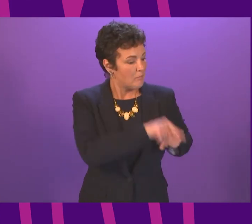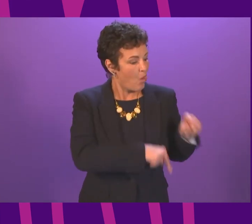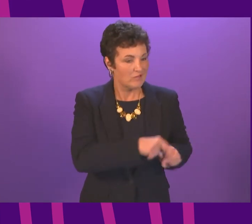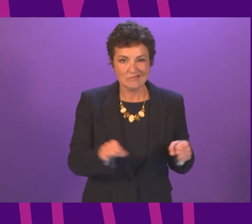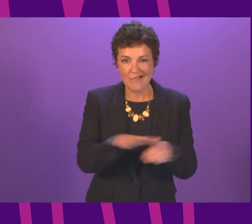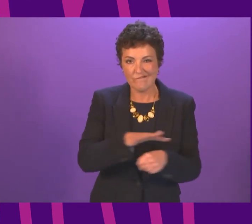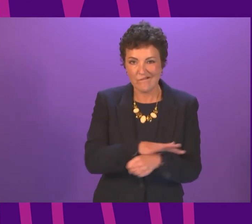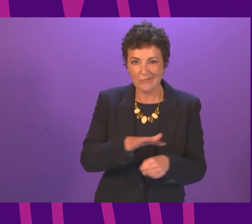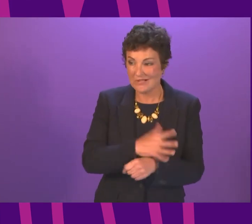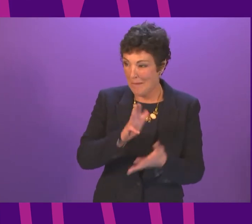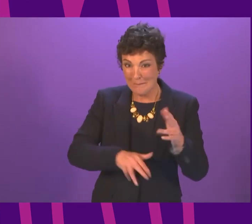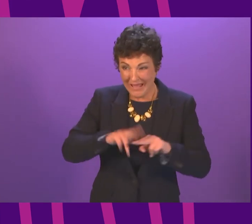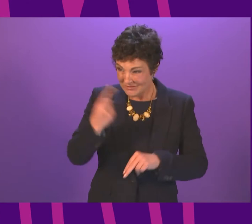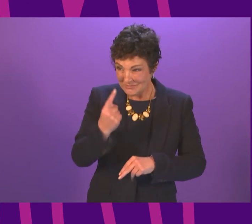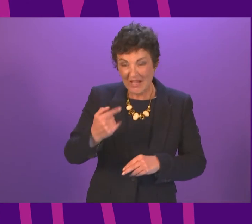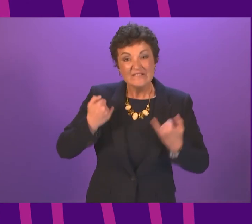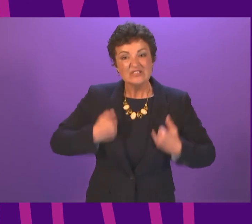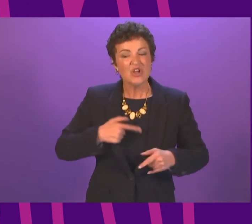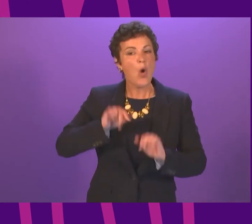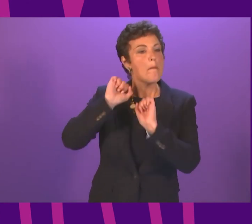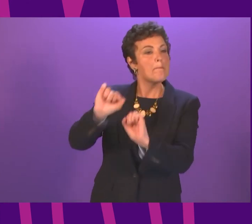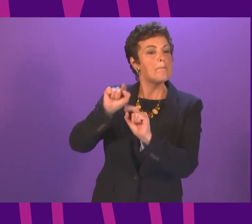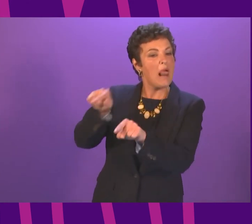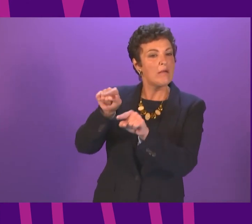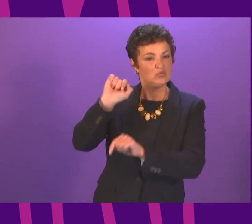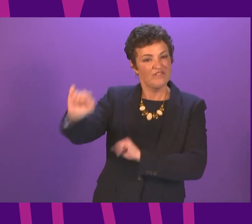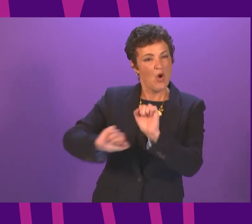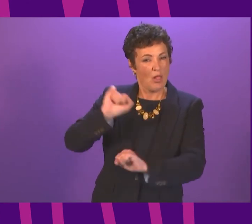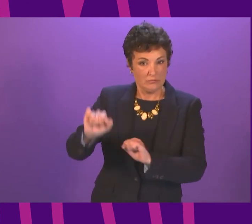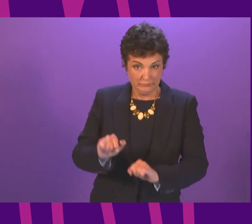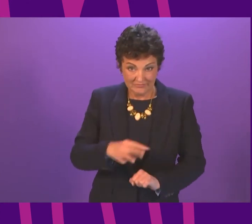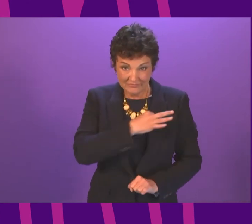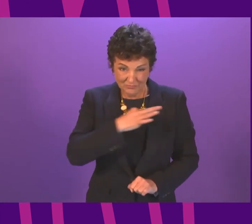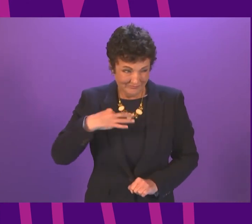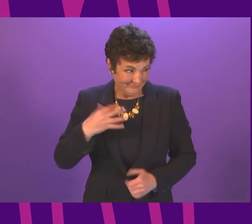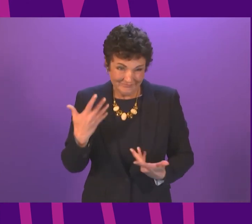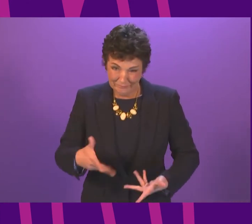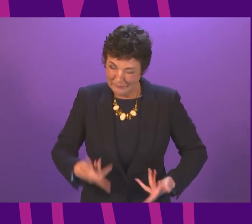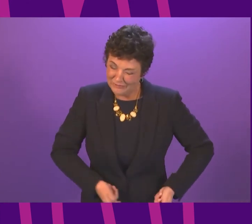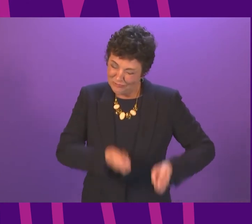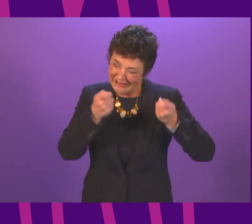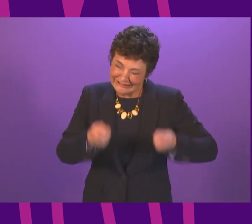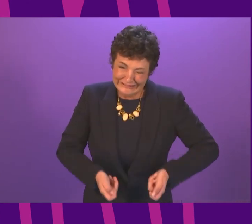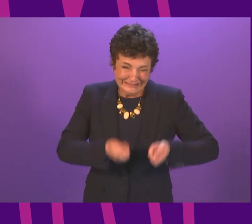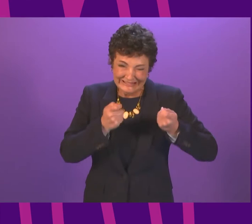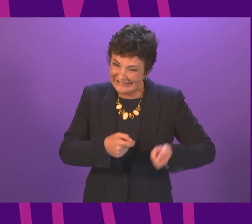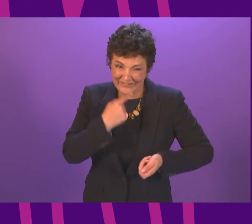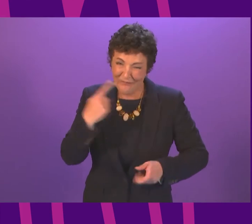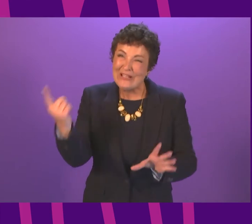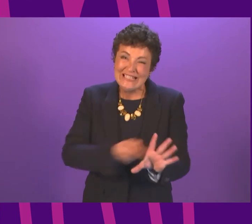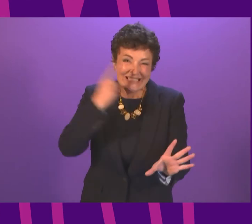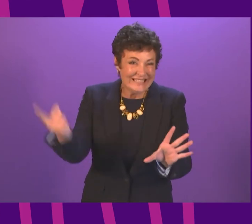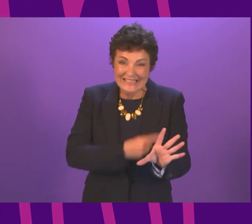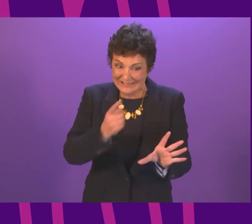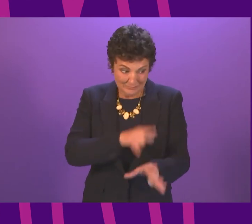cover-ups and parents of sick children being blamed for their illnesses. Clinicians have been raising the alarm for years. The